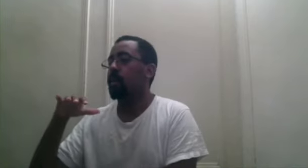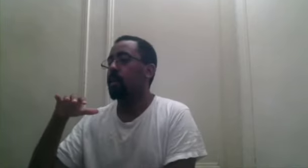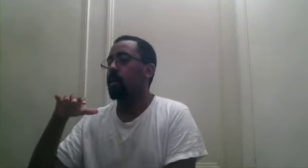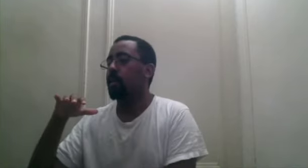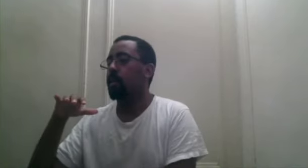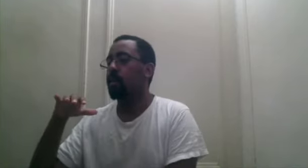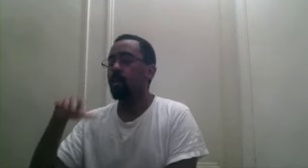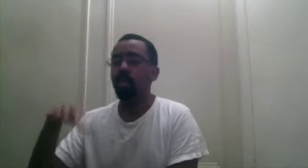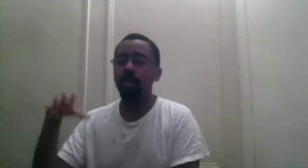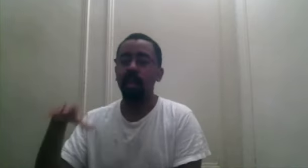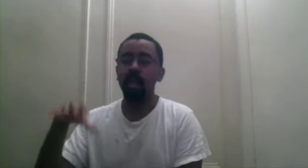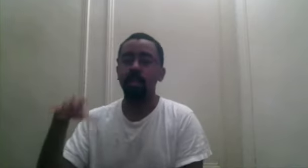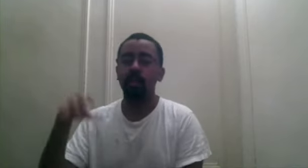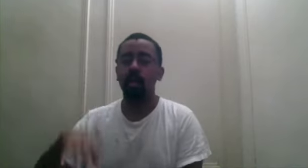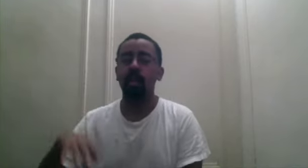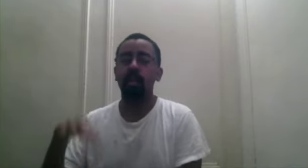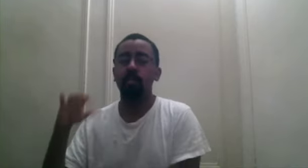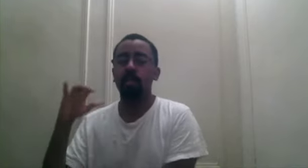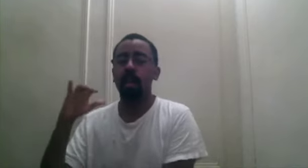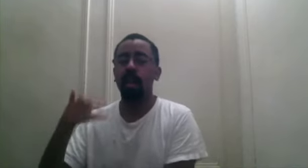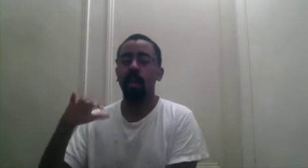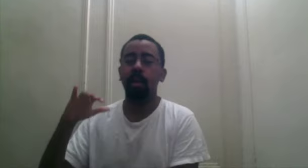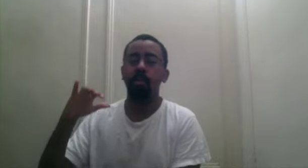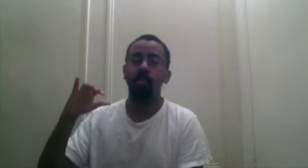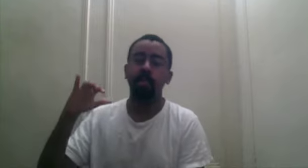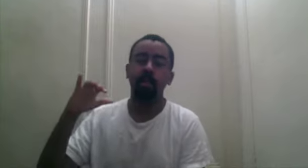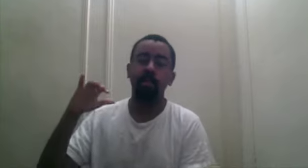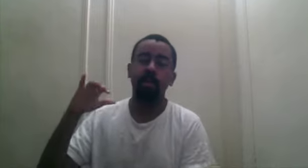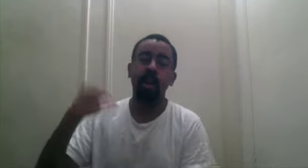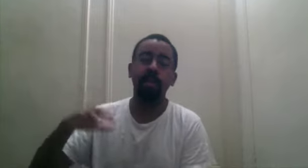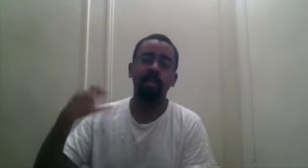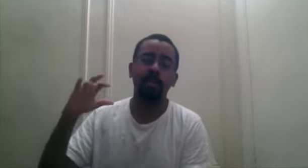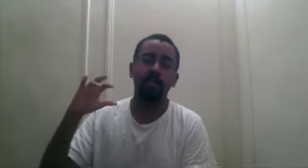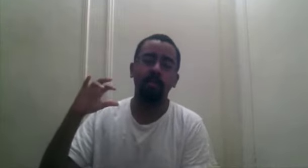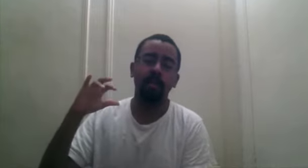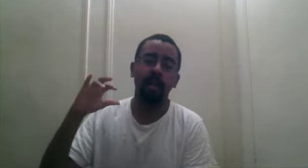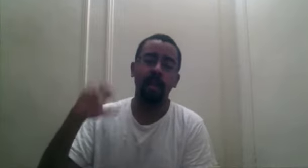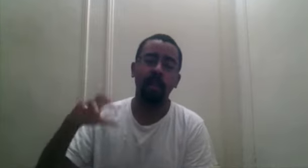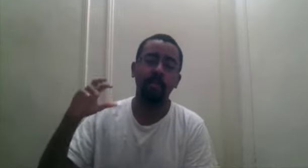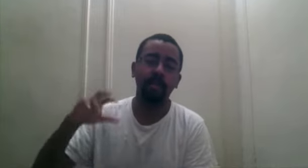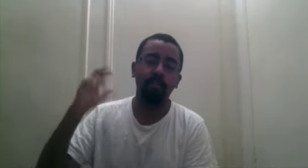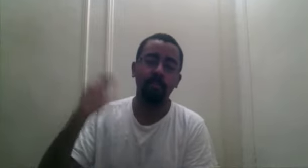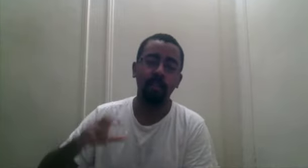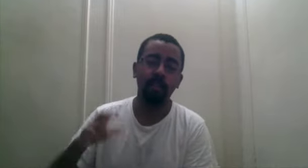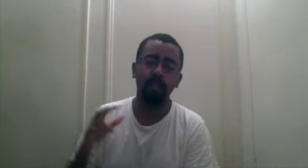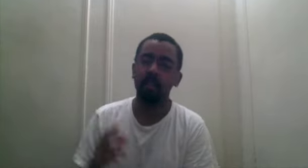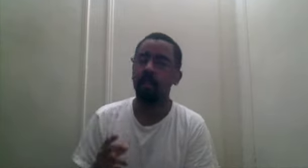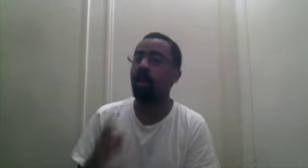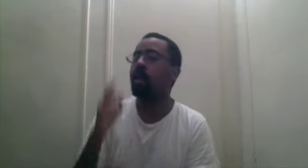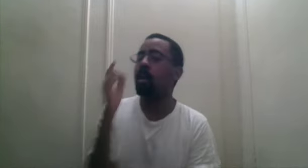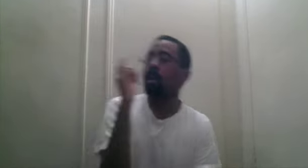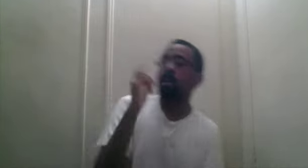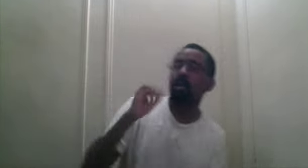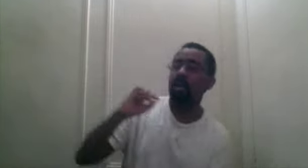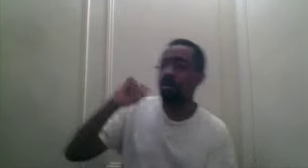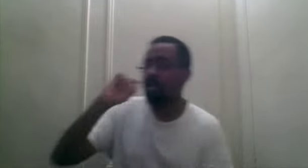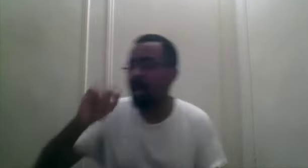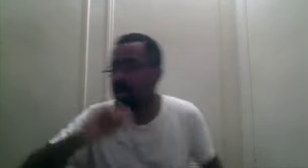the only thing Ace wanted was not to have his brothers know about it. The translation